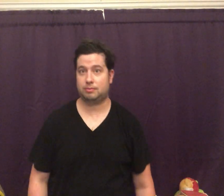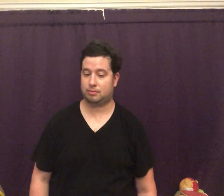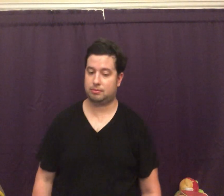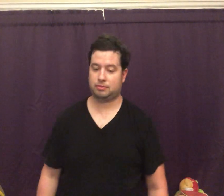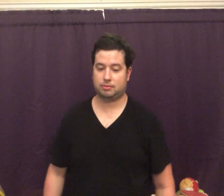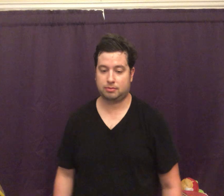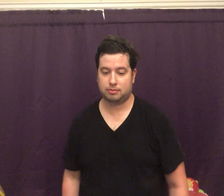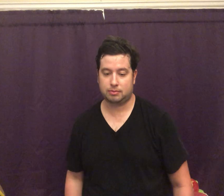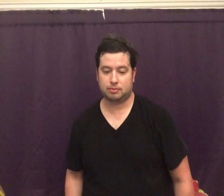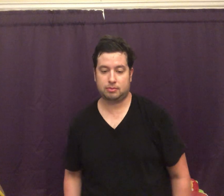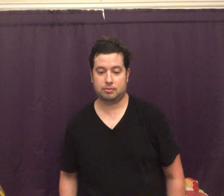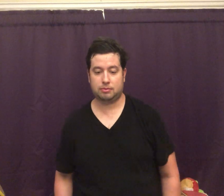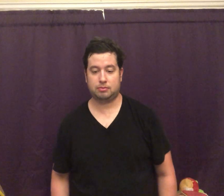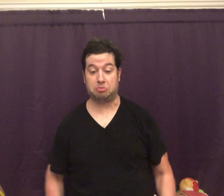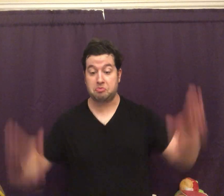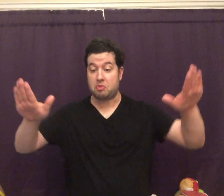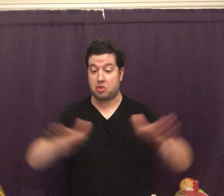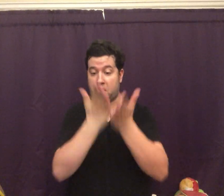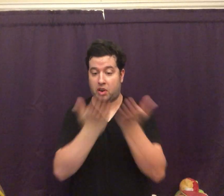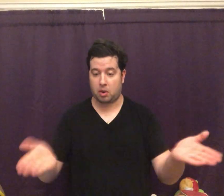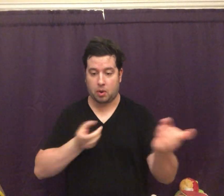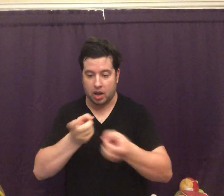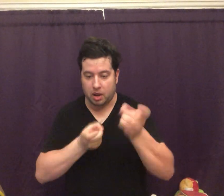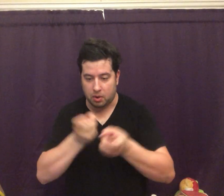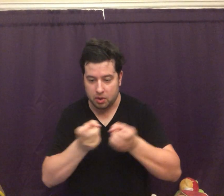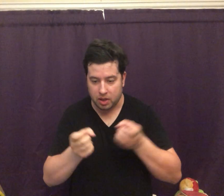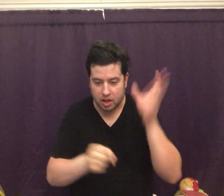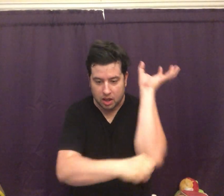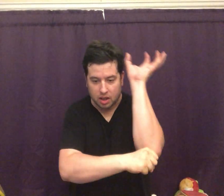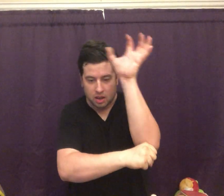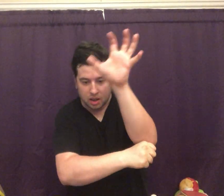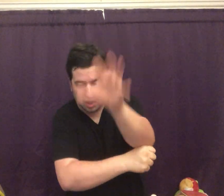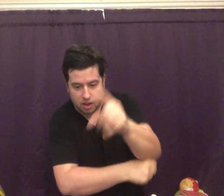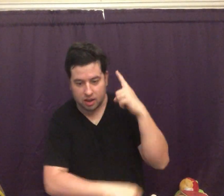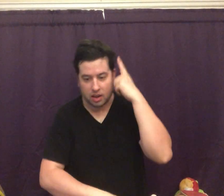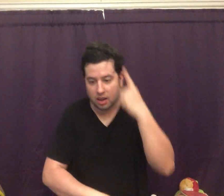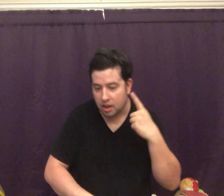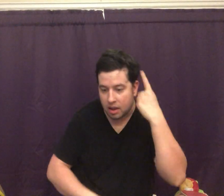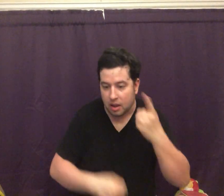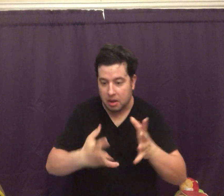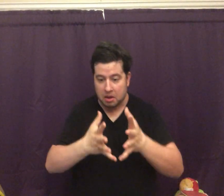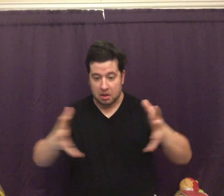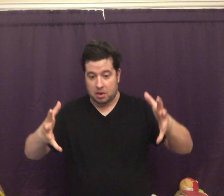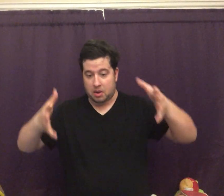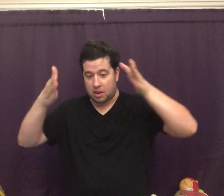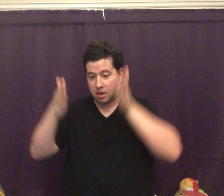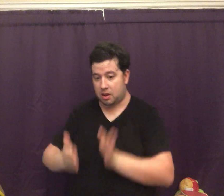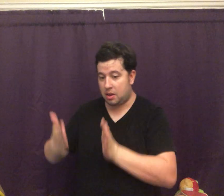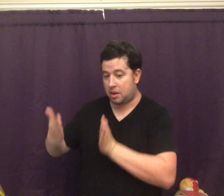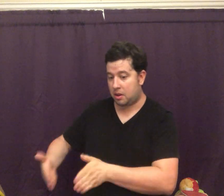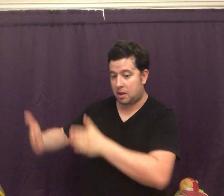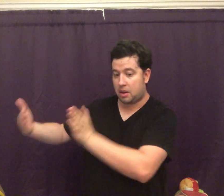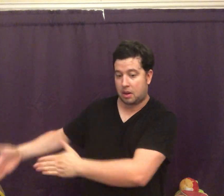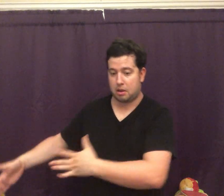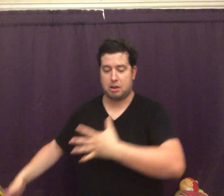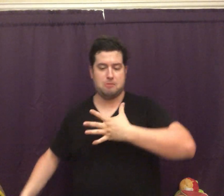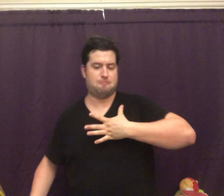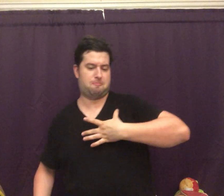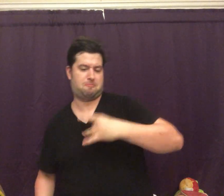something, but it doesn't. Four and wide, I ruled a kingdom with a heavy hand. But there was more I had in mind, a greater view.